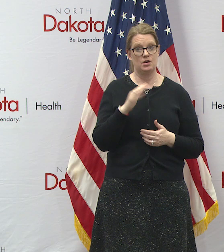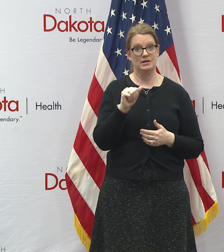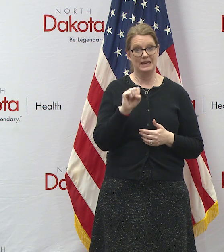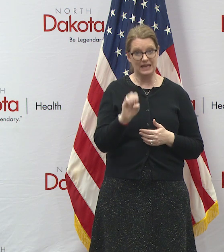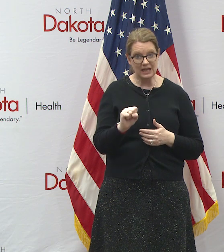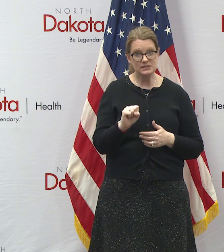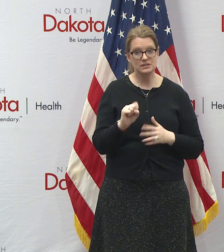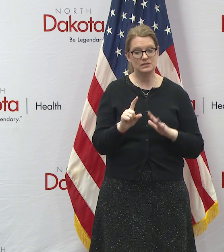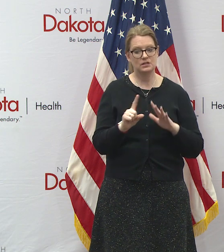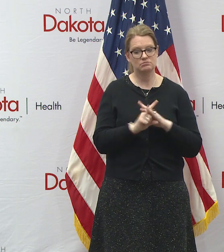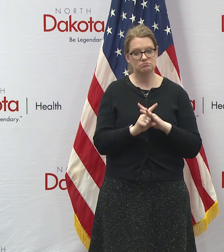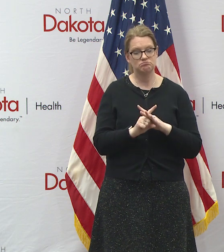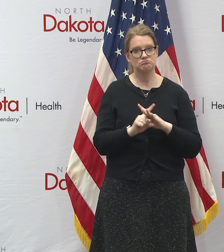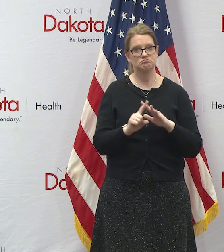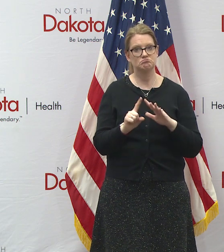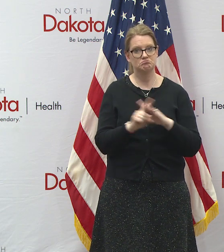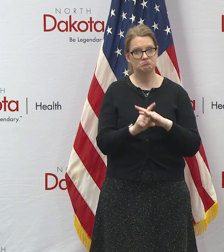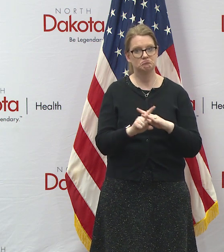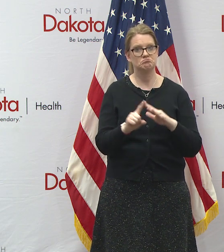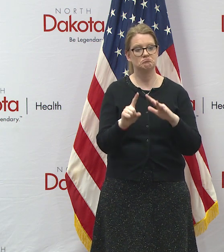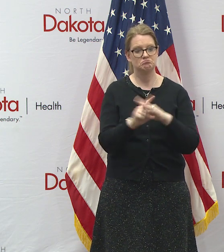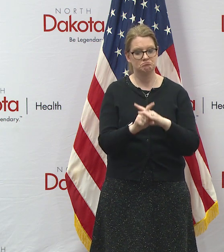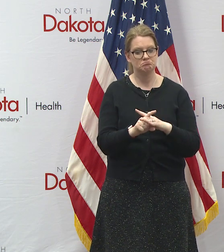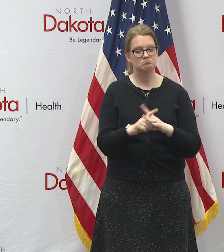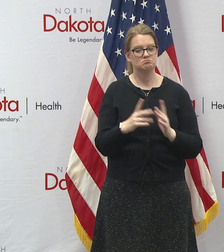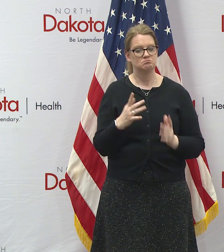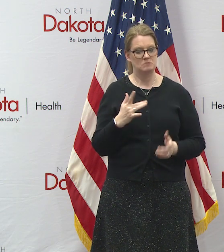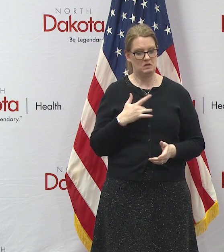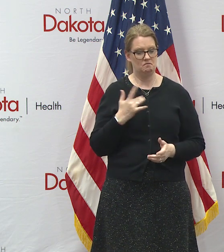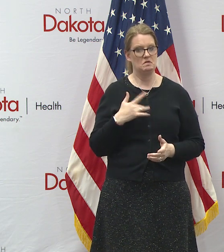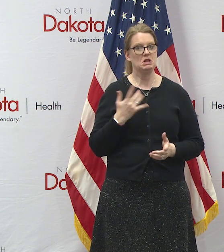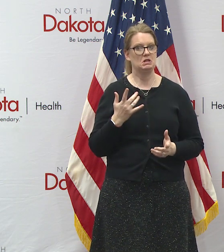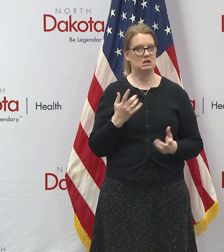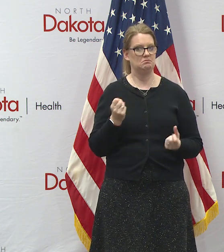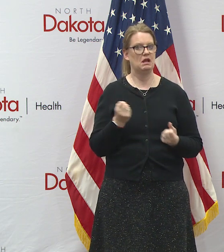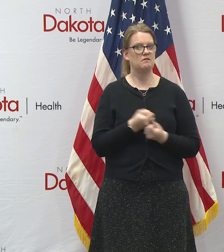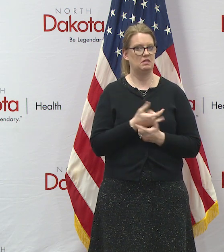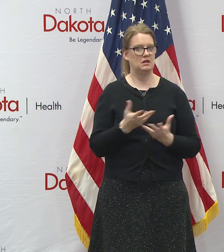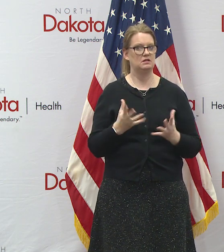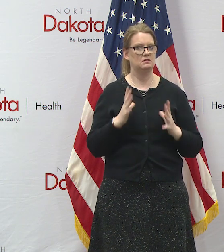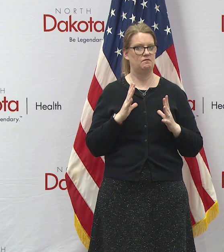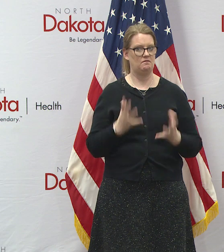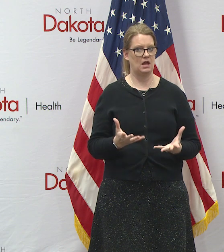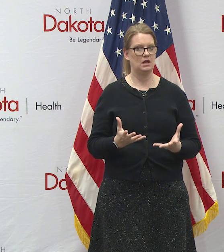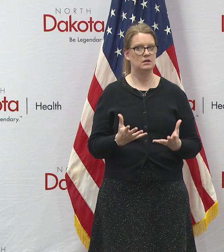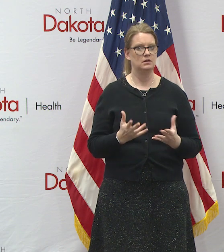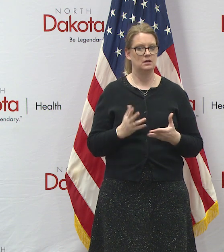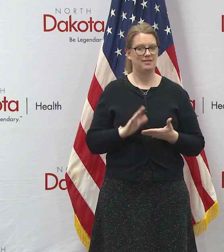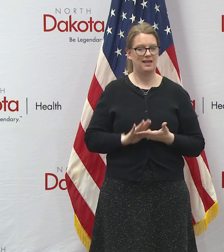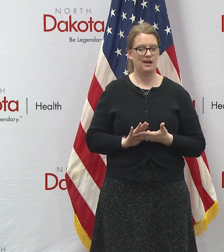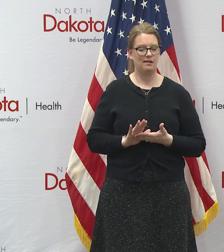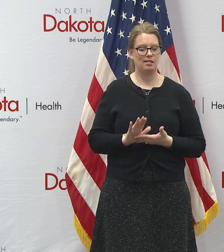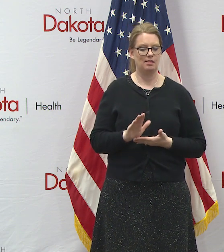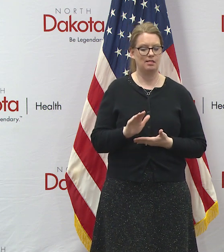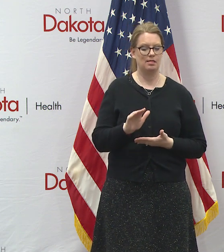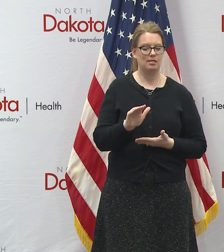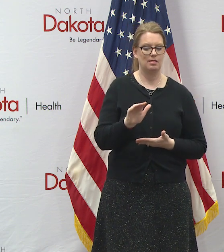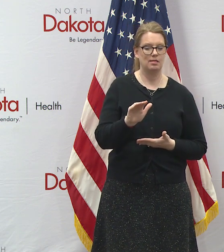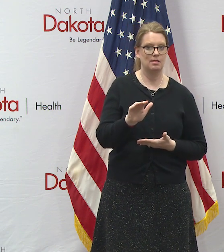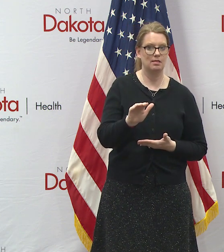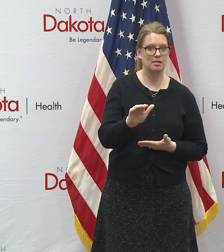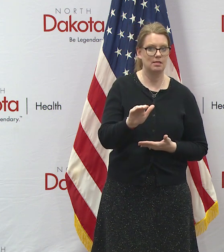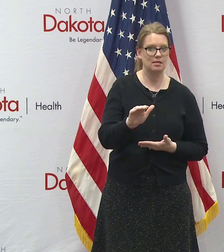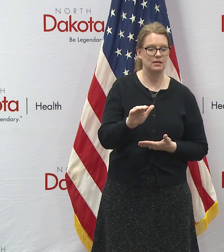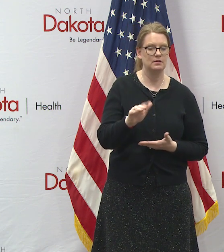right now we feel like the controls we have in place uh are putting that curve on a level where uh the